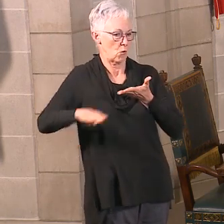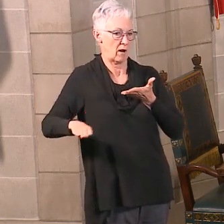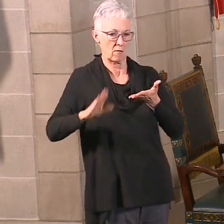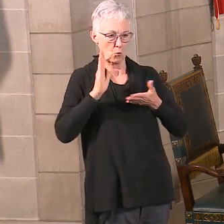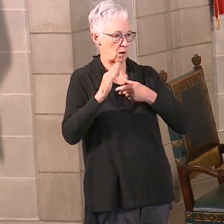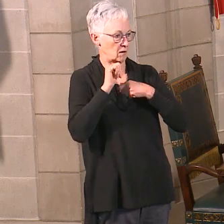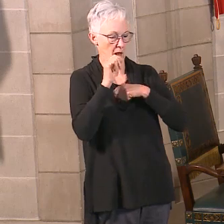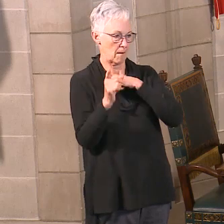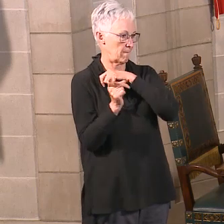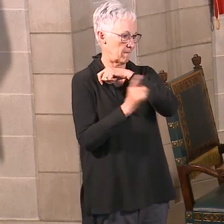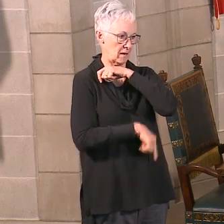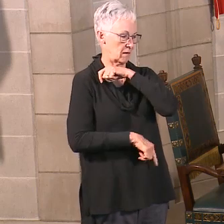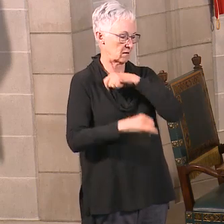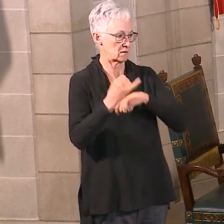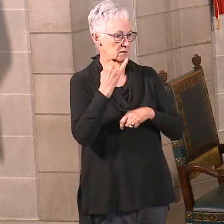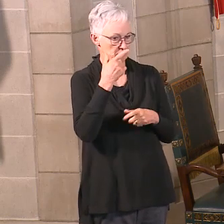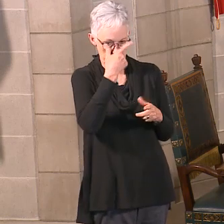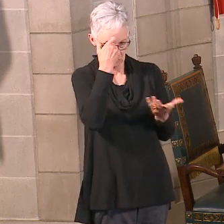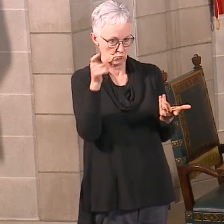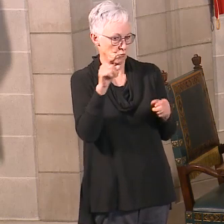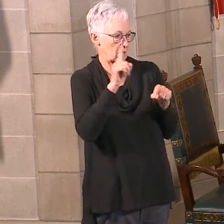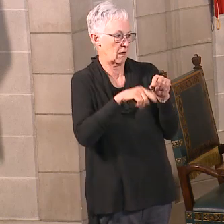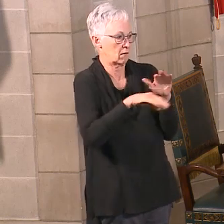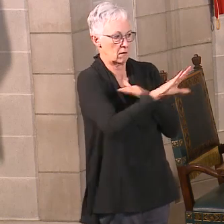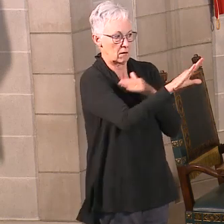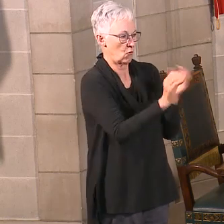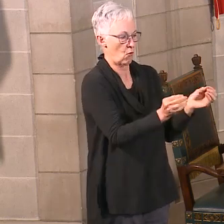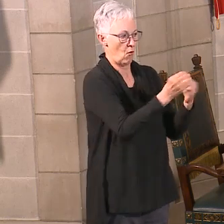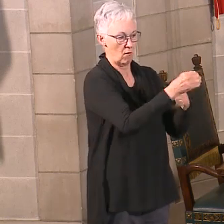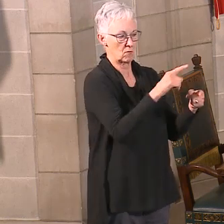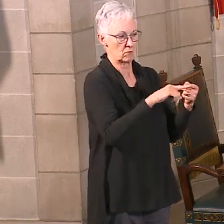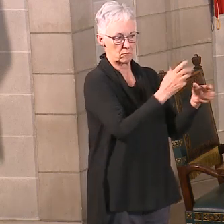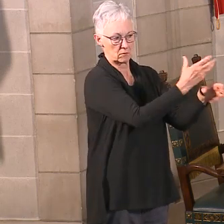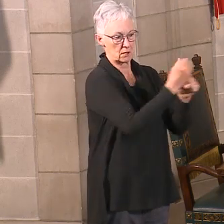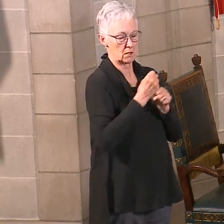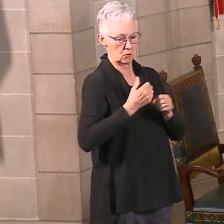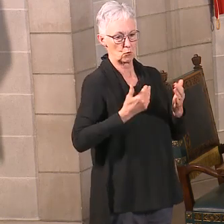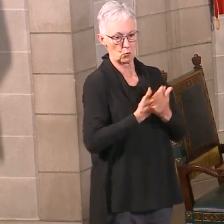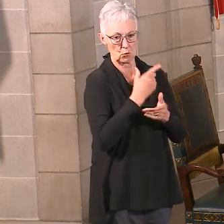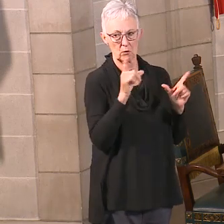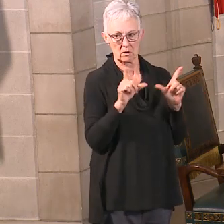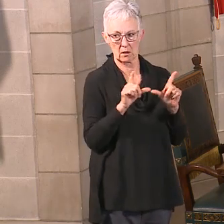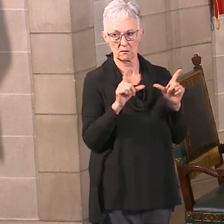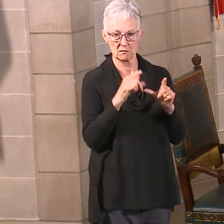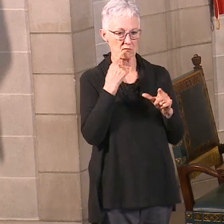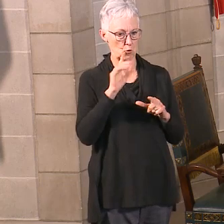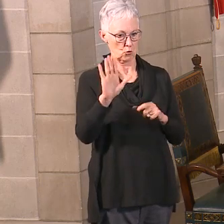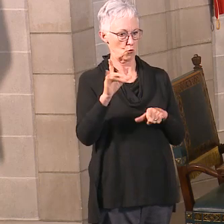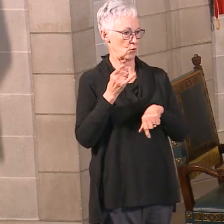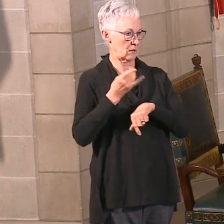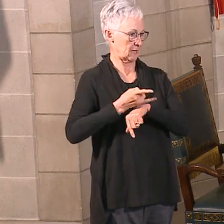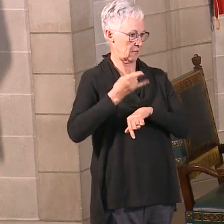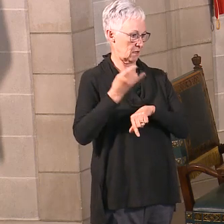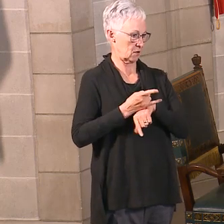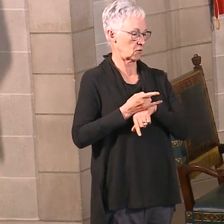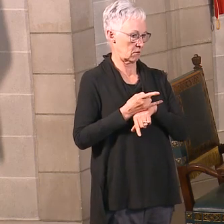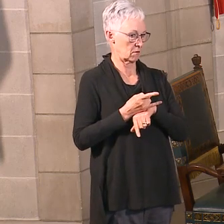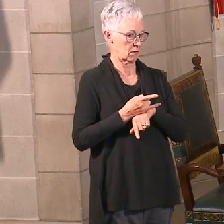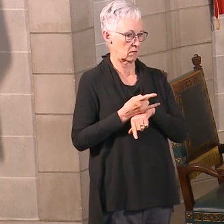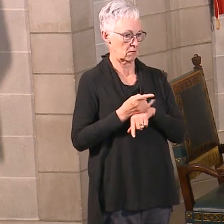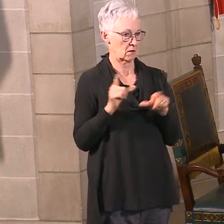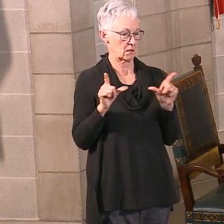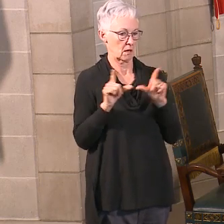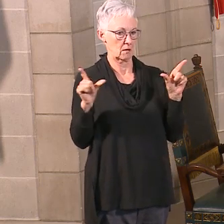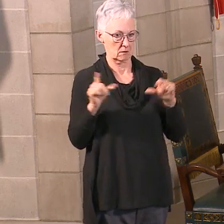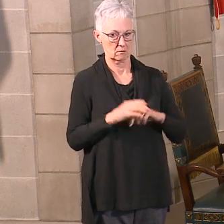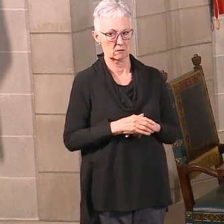to finish off that process or pick up your license due to that until the end of May. So again, if your city clerk's office is closed, you